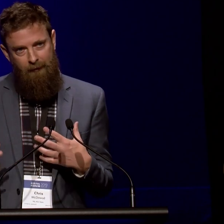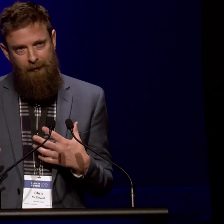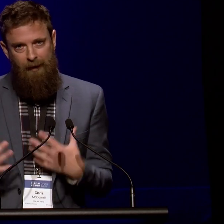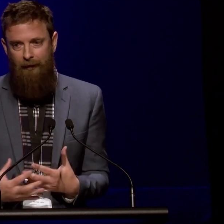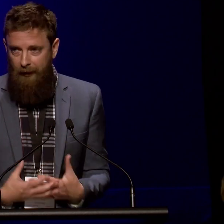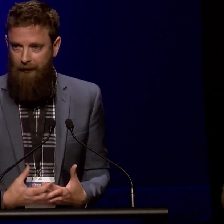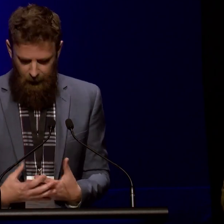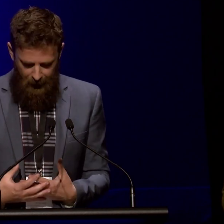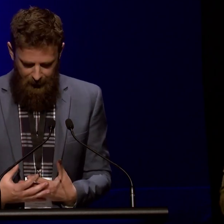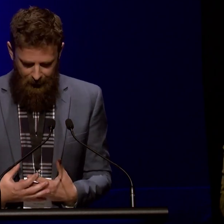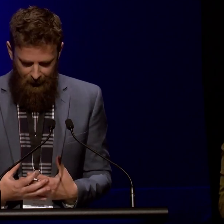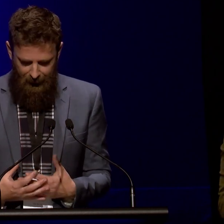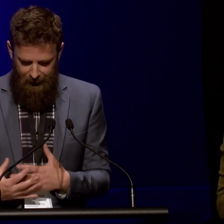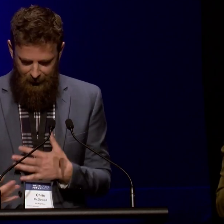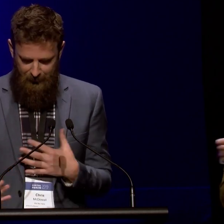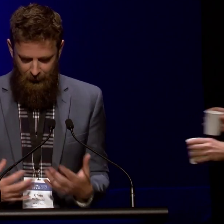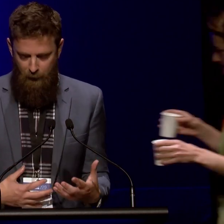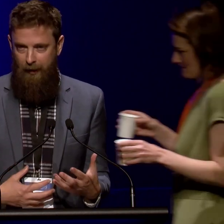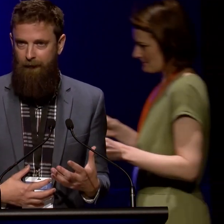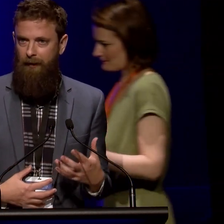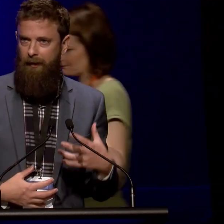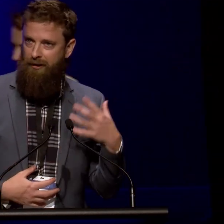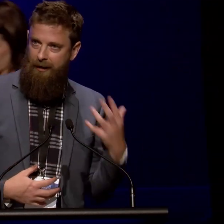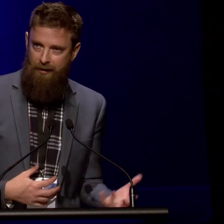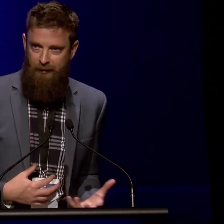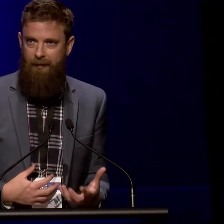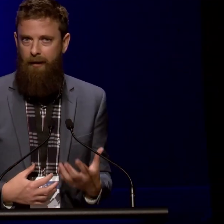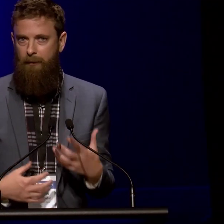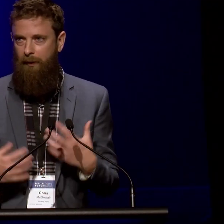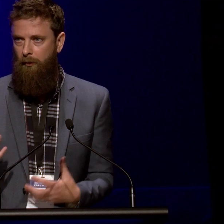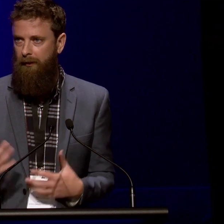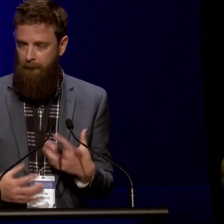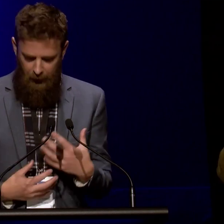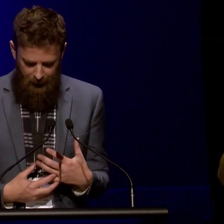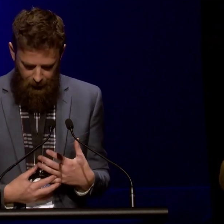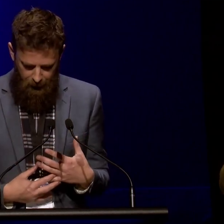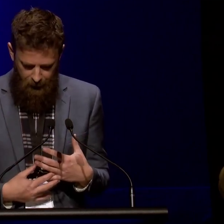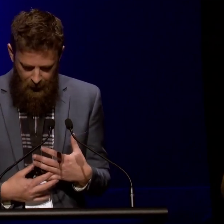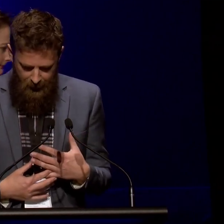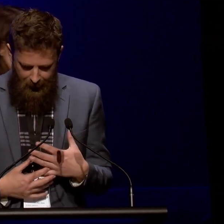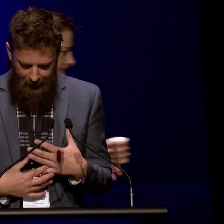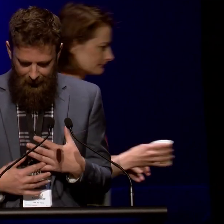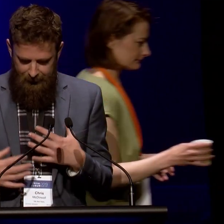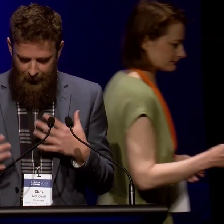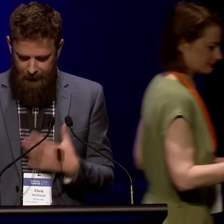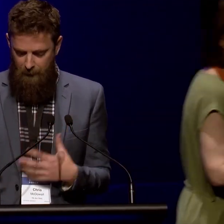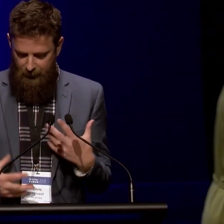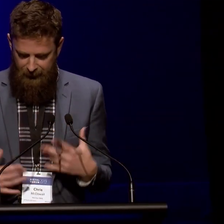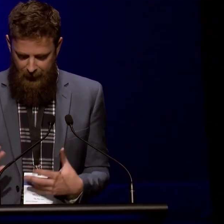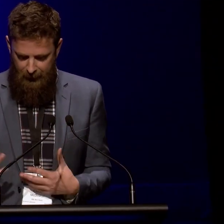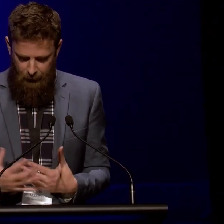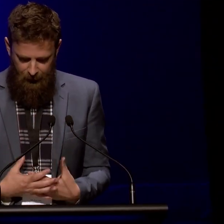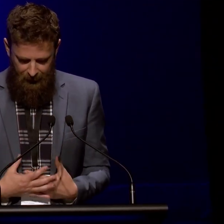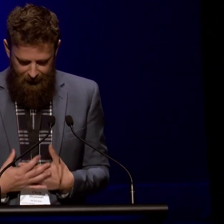After leaving the National Library, I variously spent time working for an education startup between Auckland and Palo Alto, and then a data